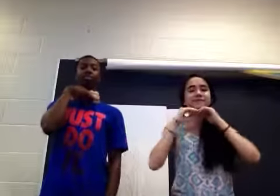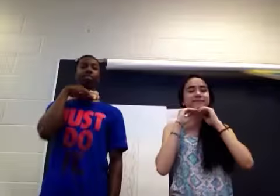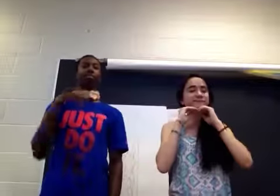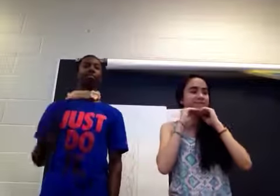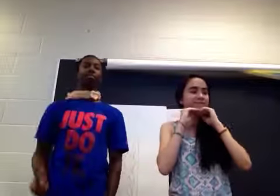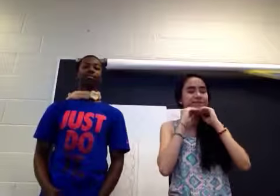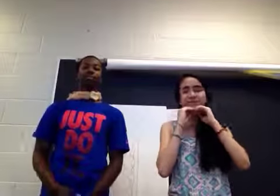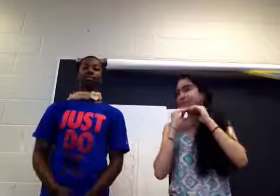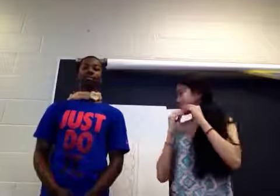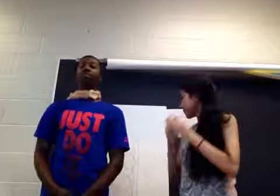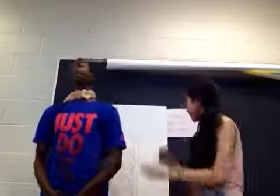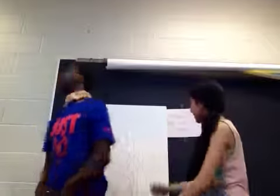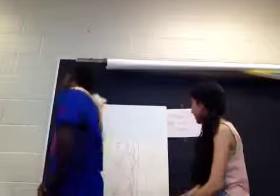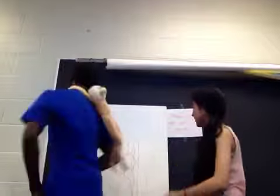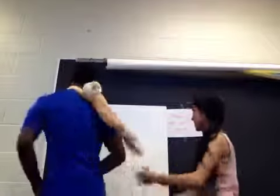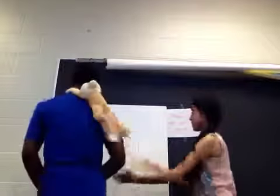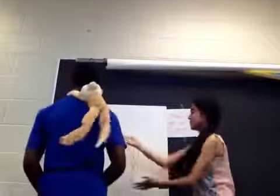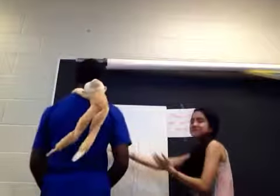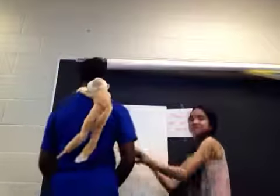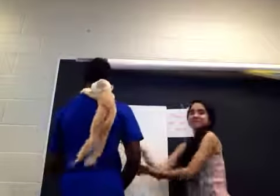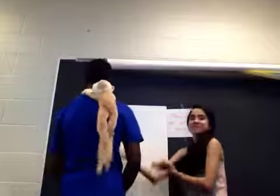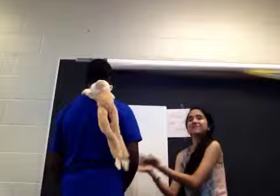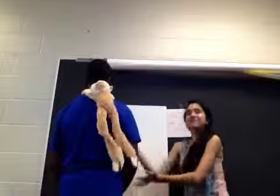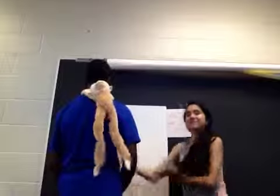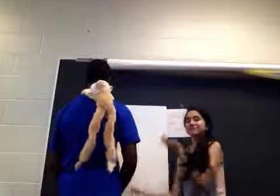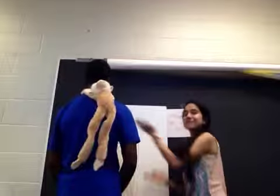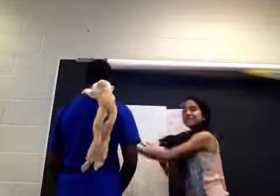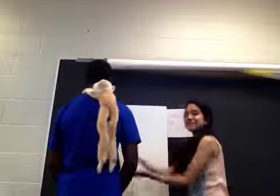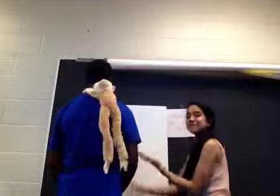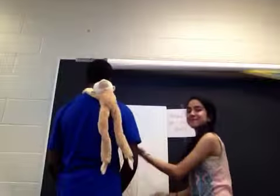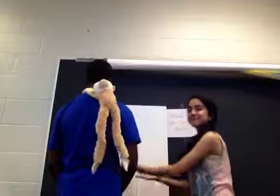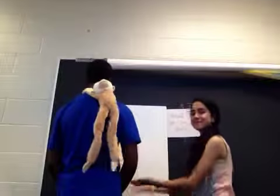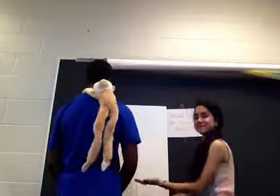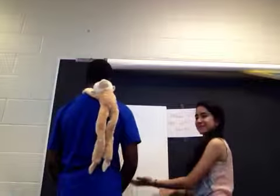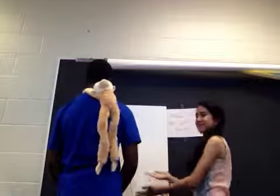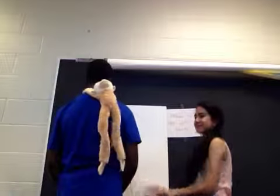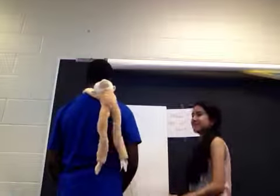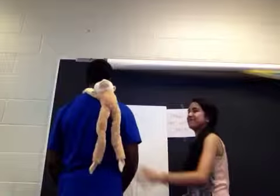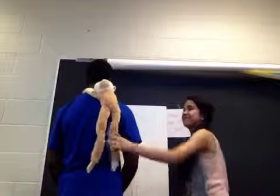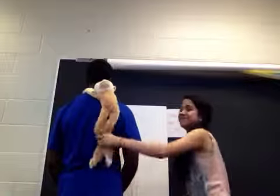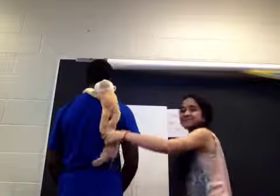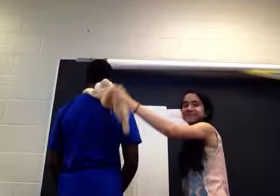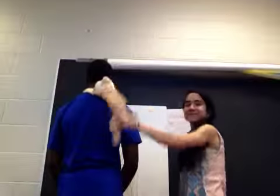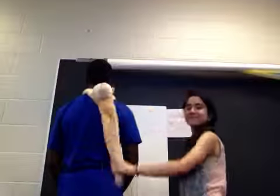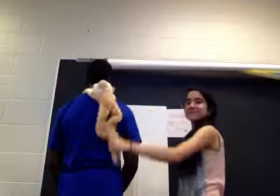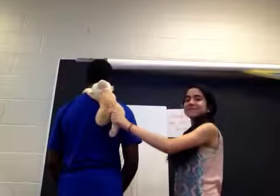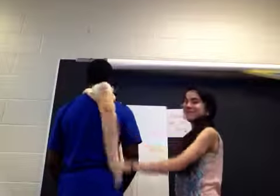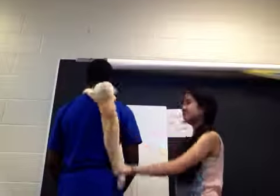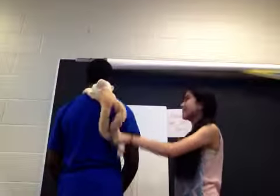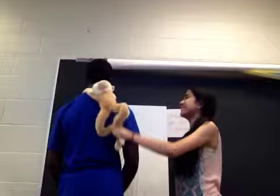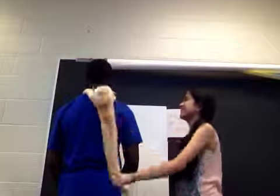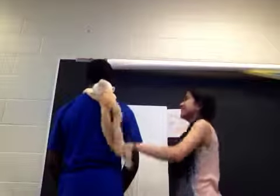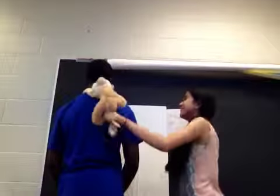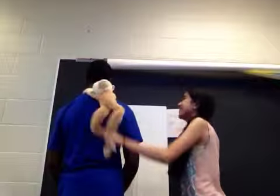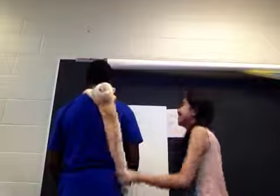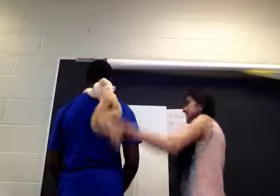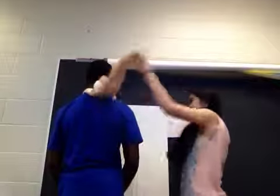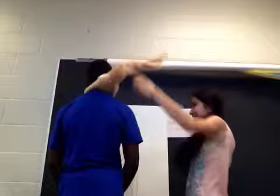created But then someone looked up the tree And said that monkey looks just like me